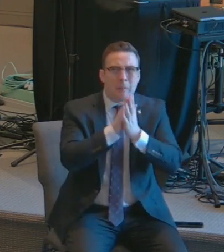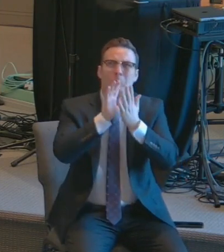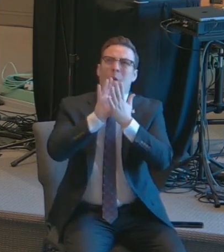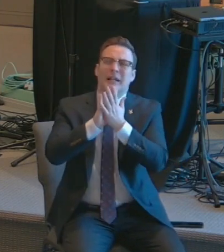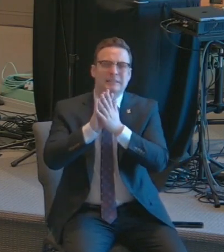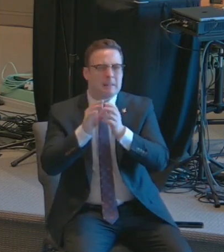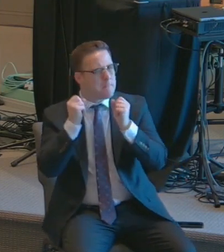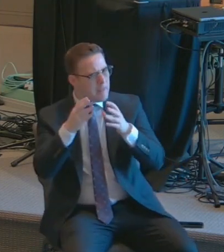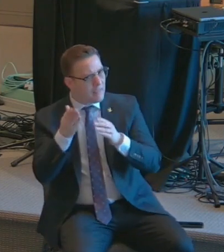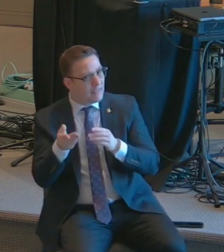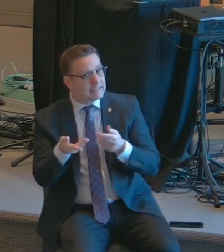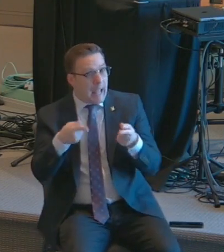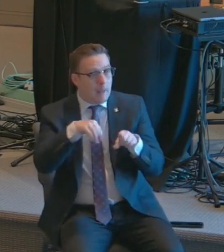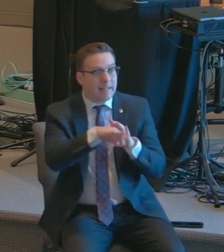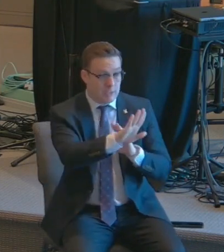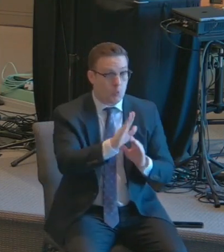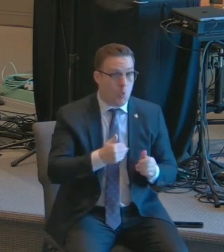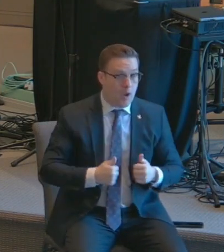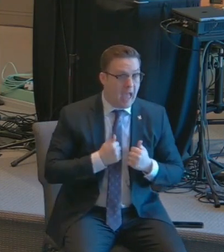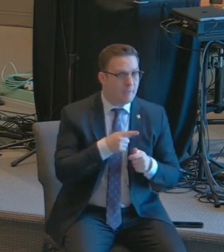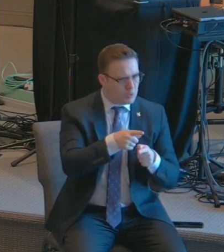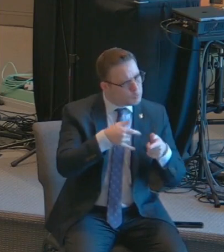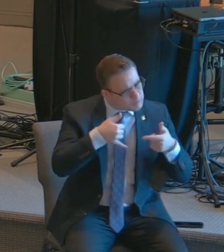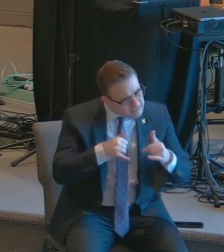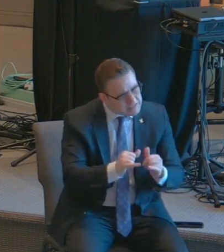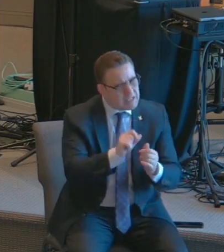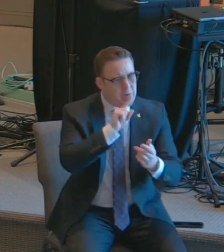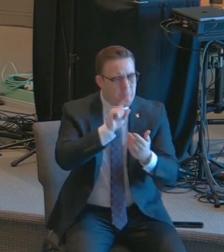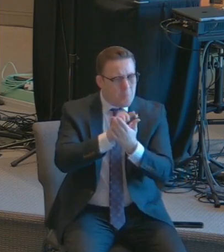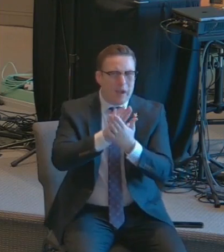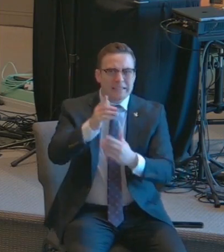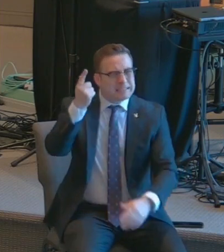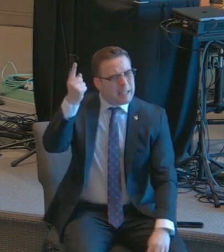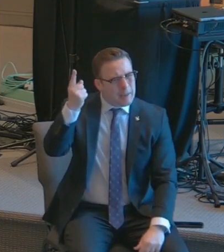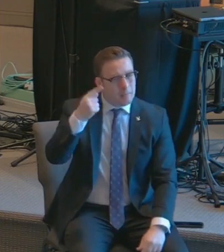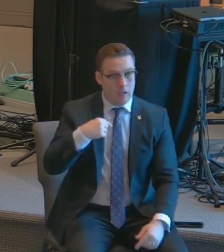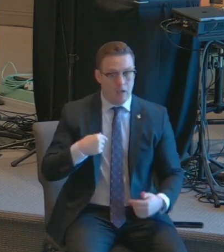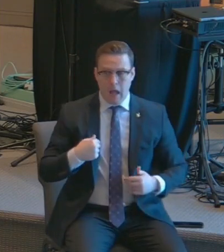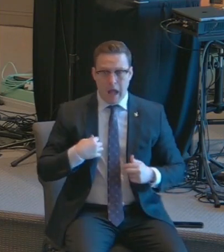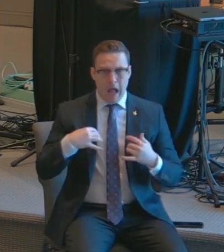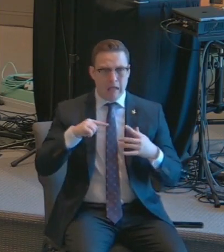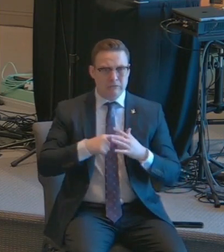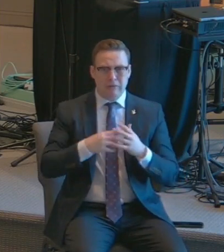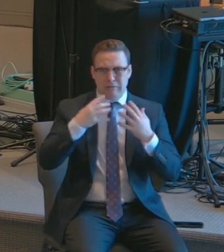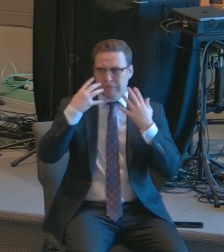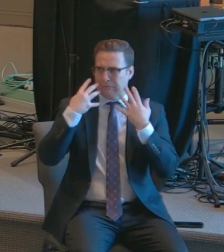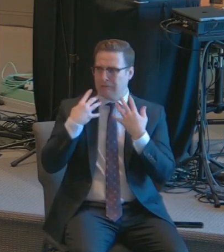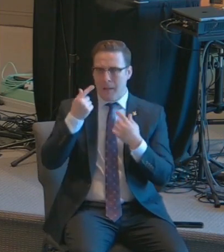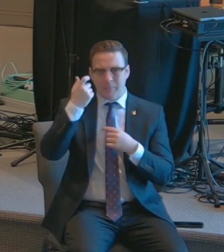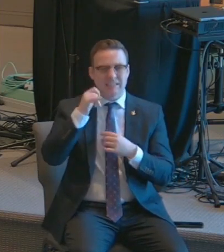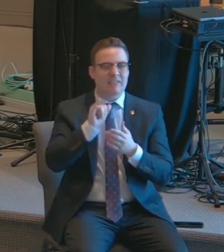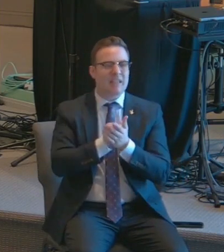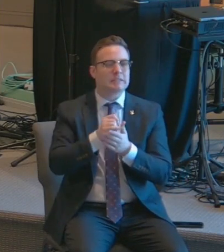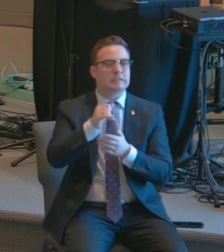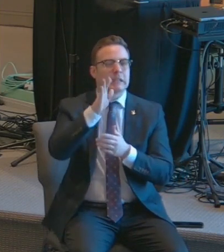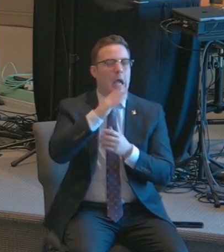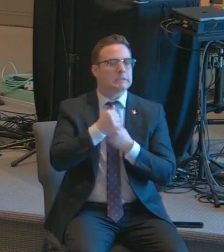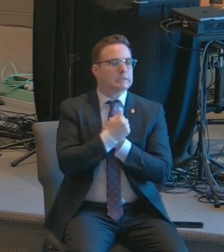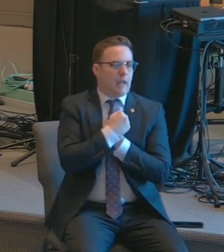even though there's so many things that are going on in your life. And I just begin to cry because it's God's love through me.